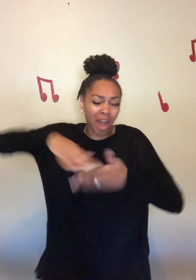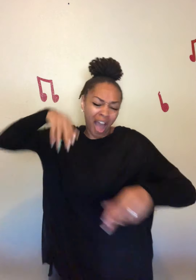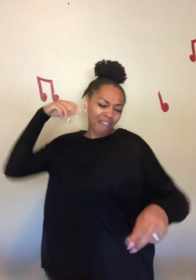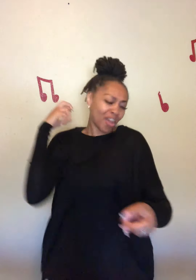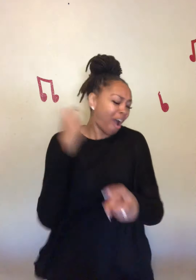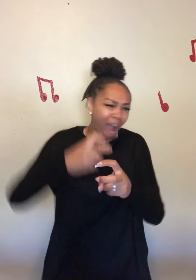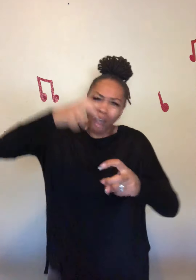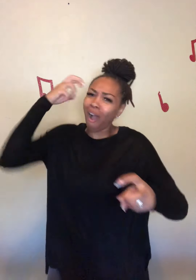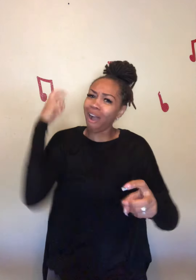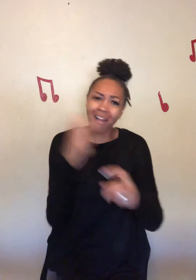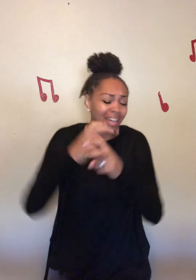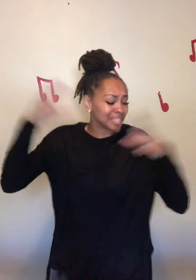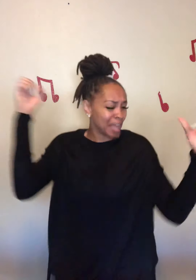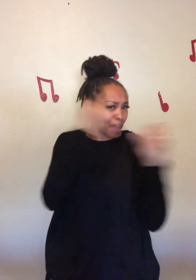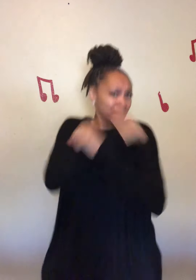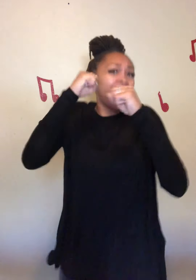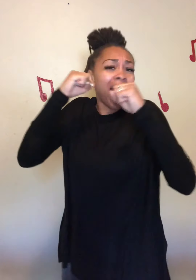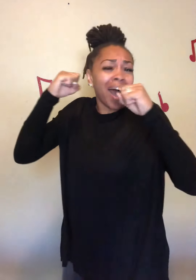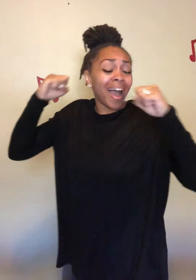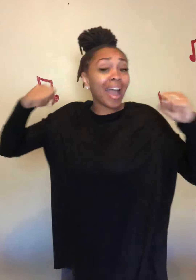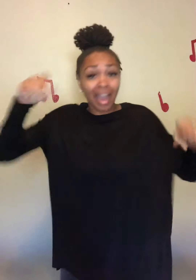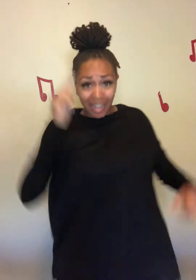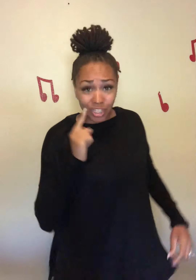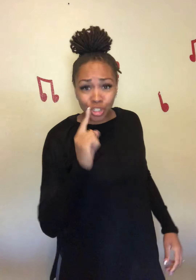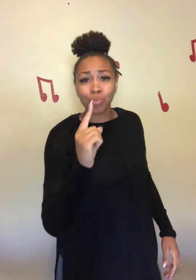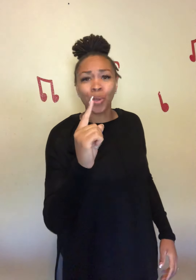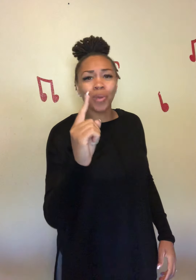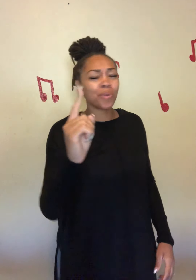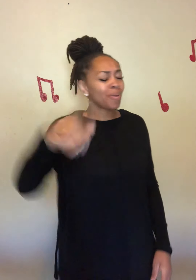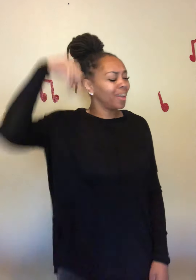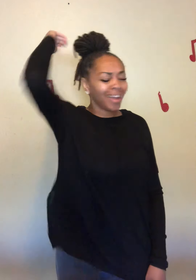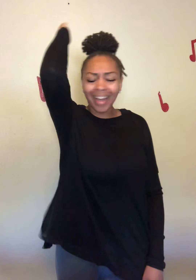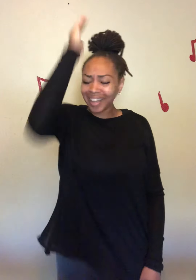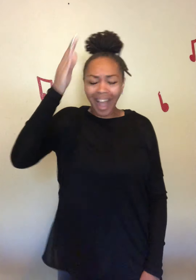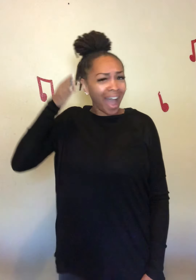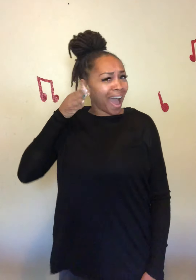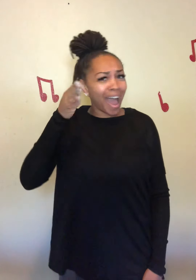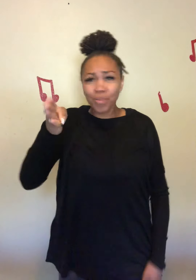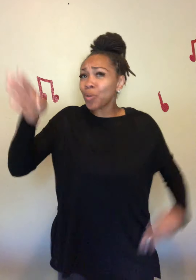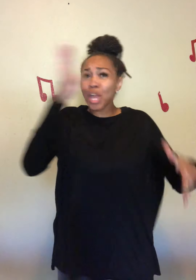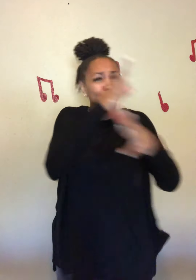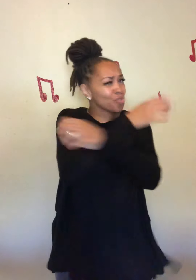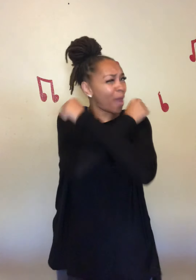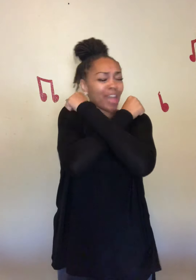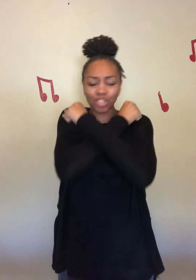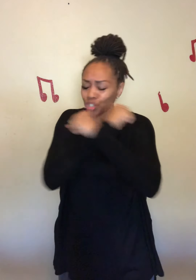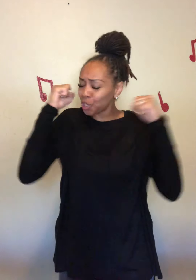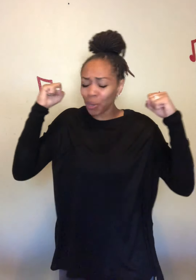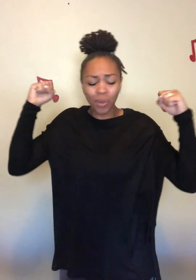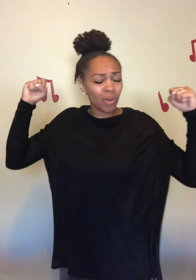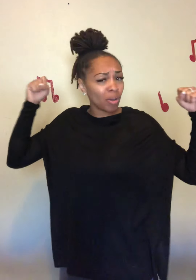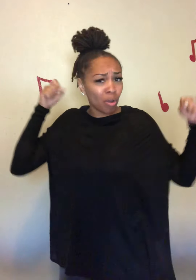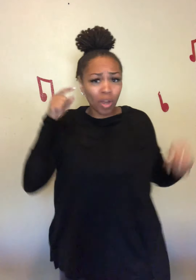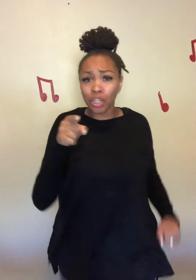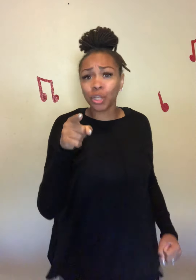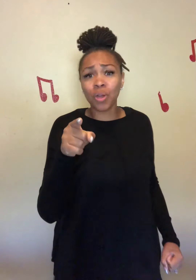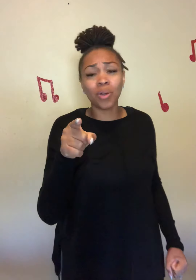of the darkest night It's true, I will rescue you